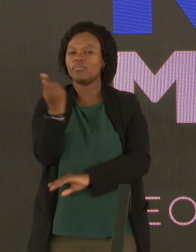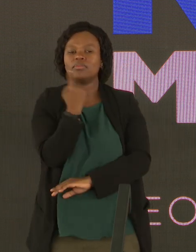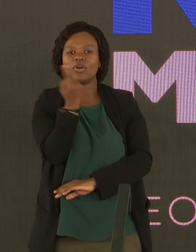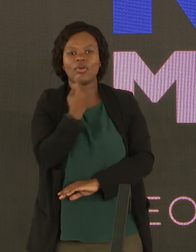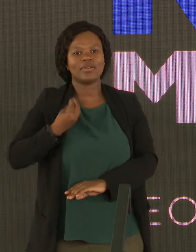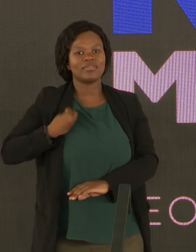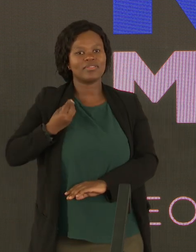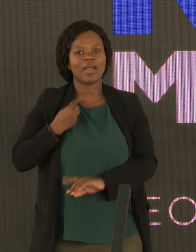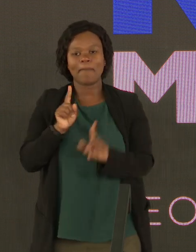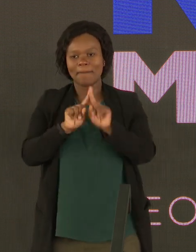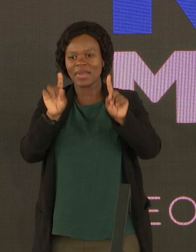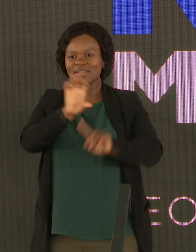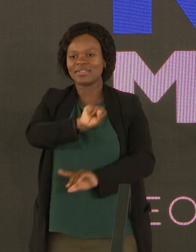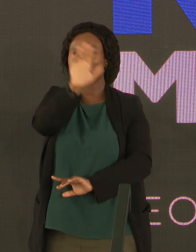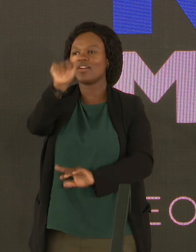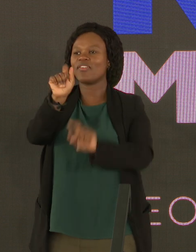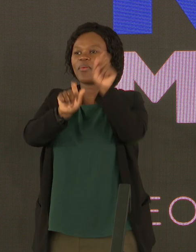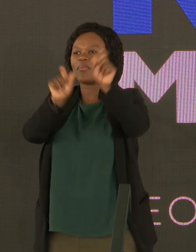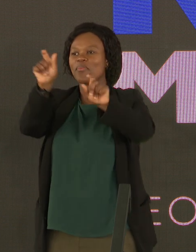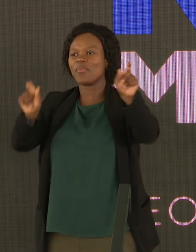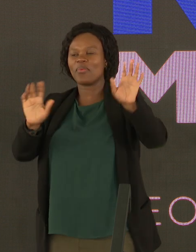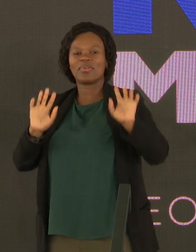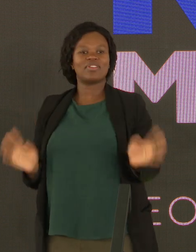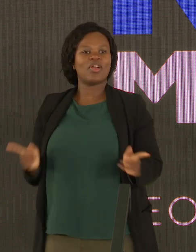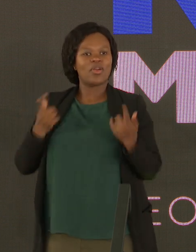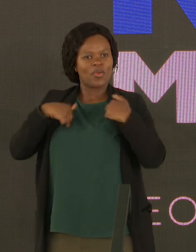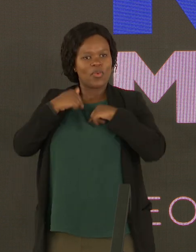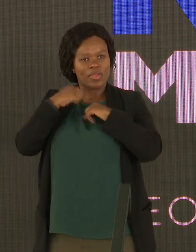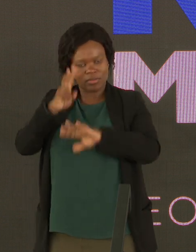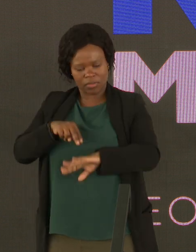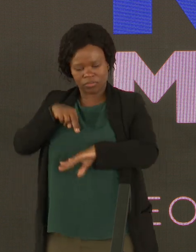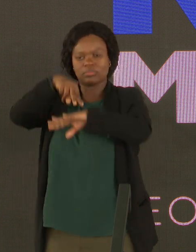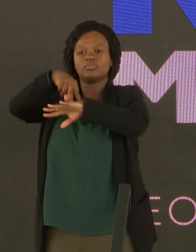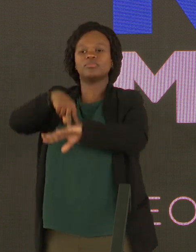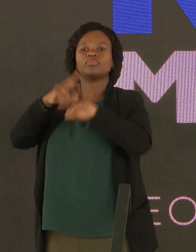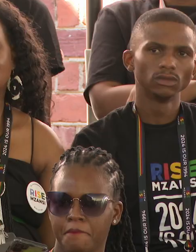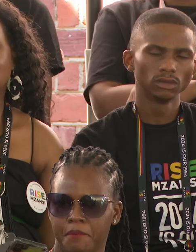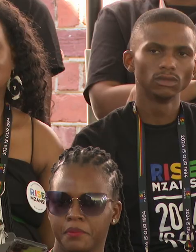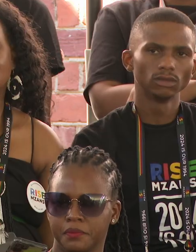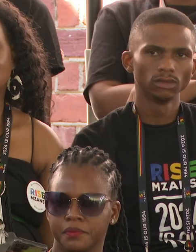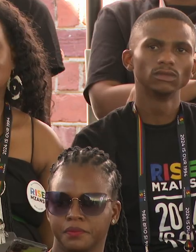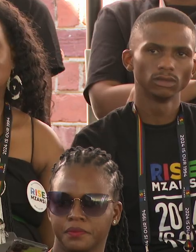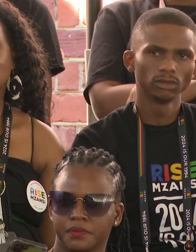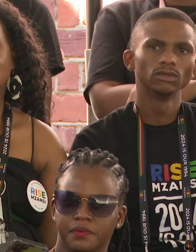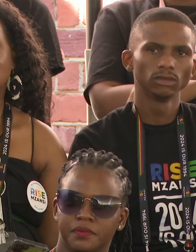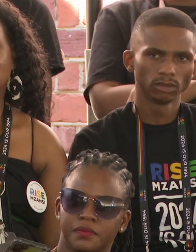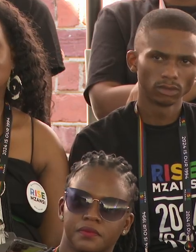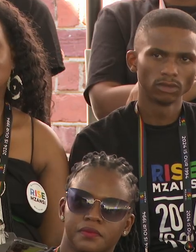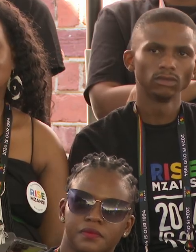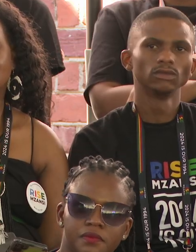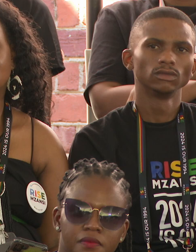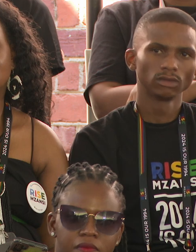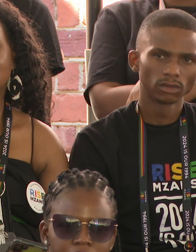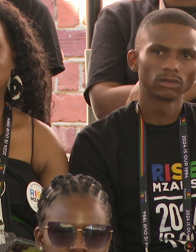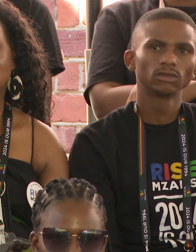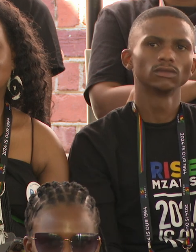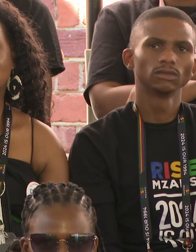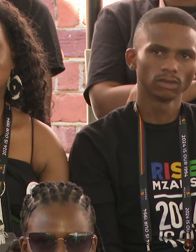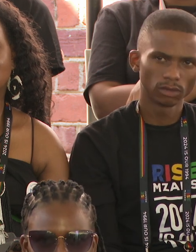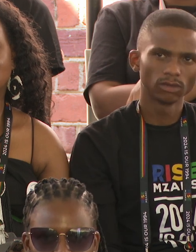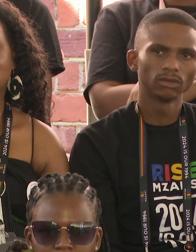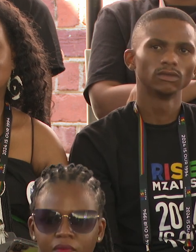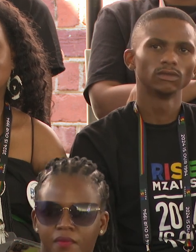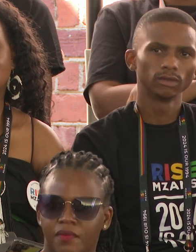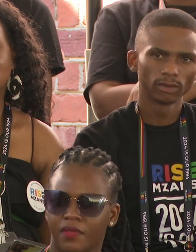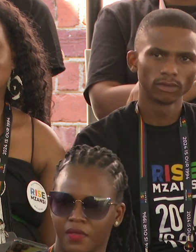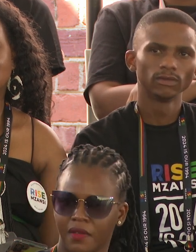Africans in general, must stand up and say, we too want to own mines. We too want to own the Vodacoms and